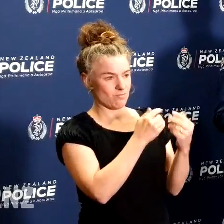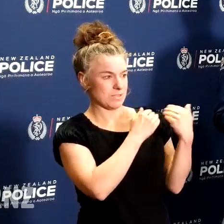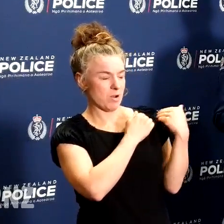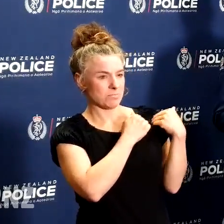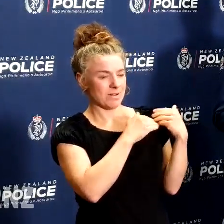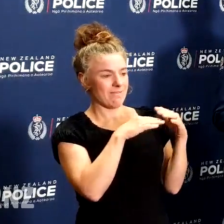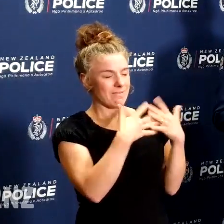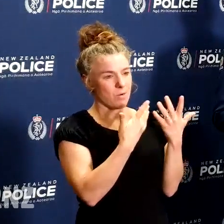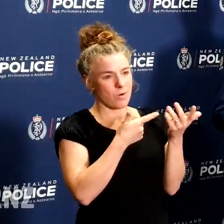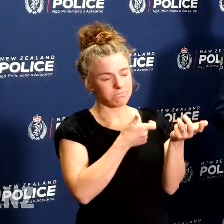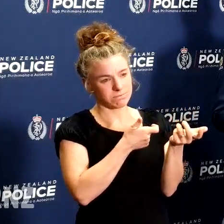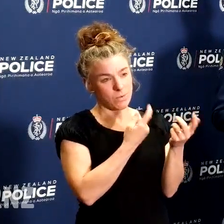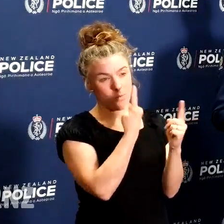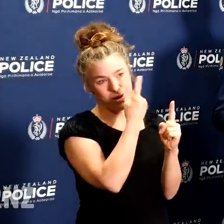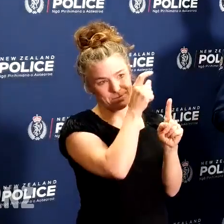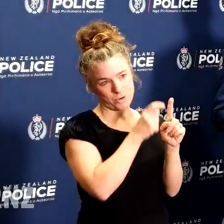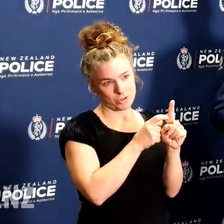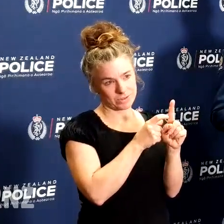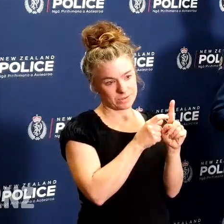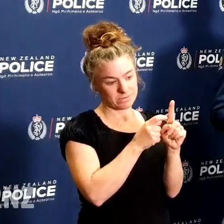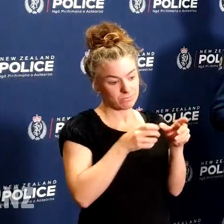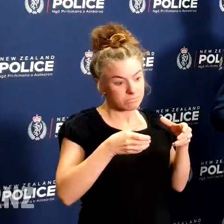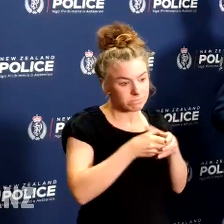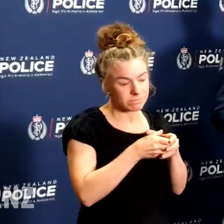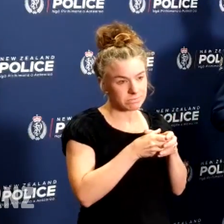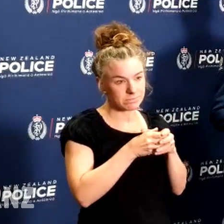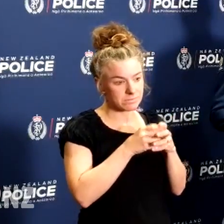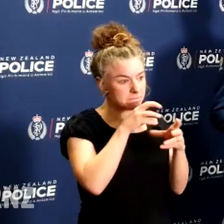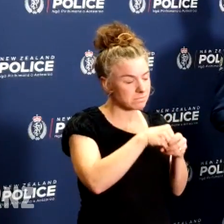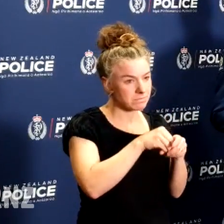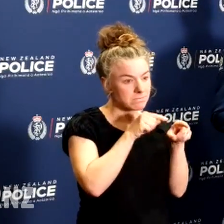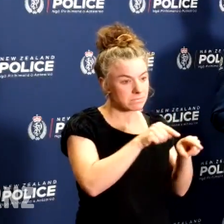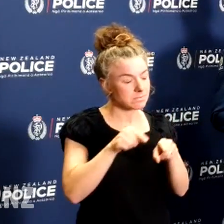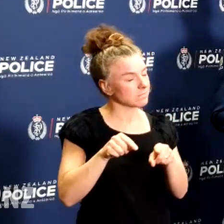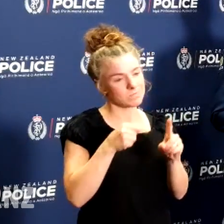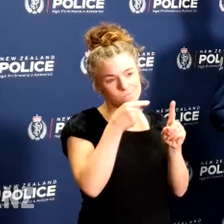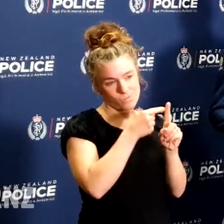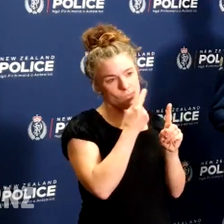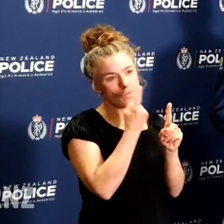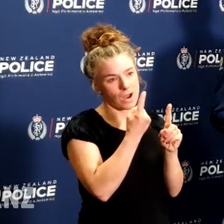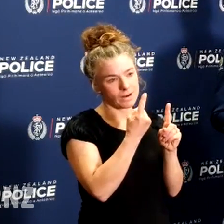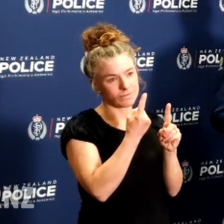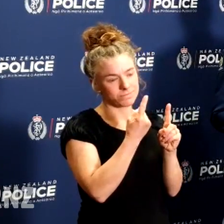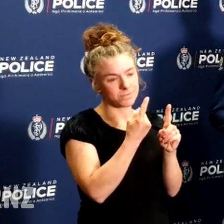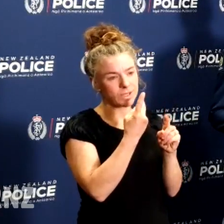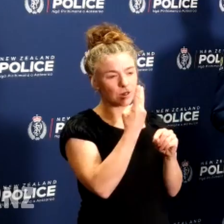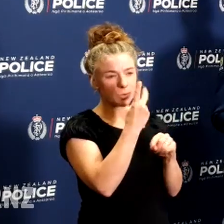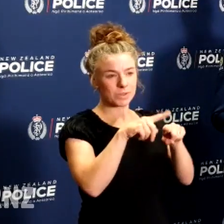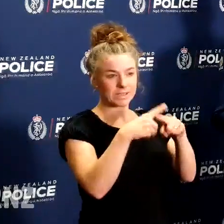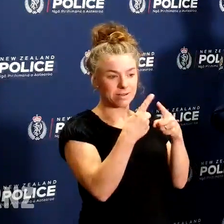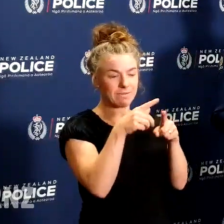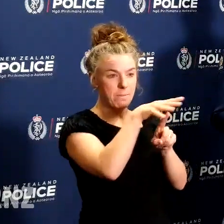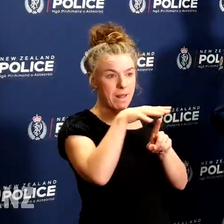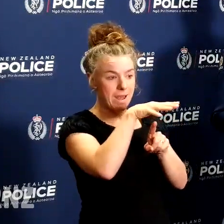for this horrendous event. There were two scenes, as you know.